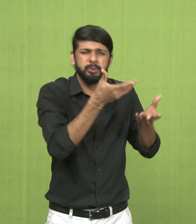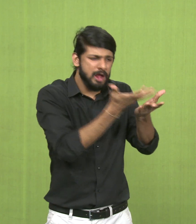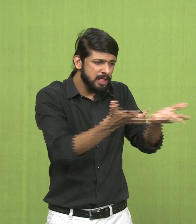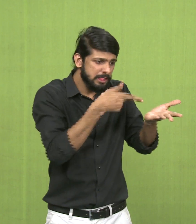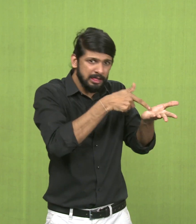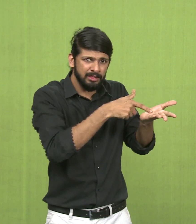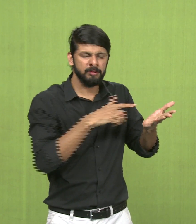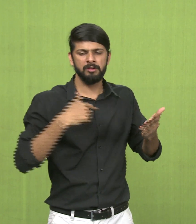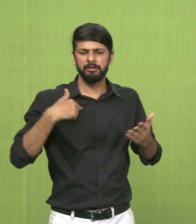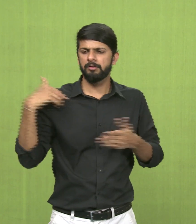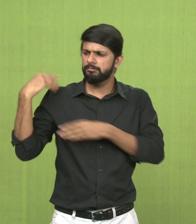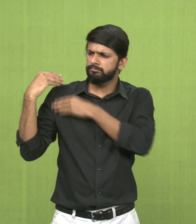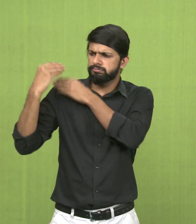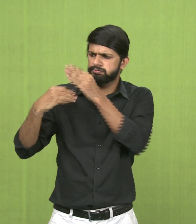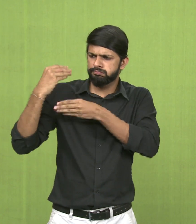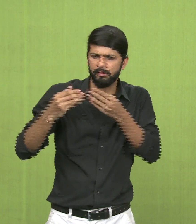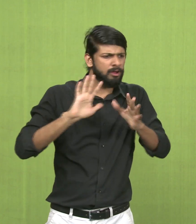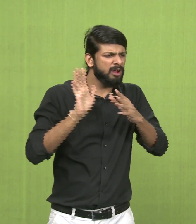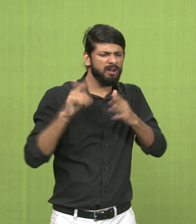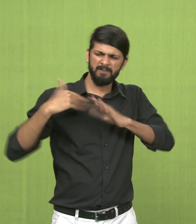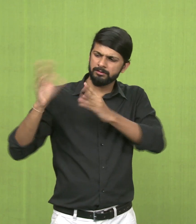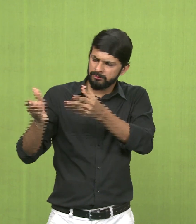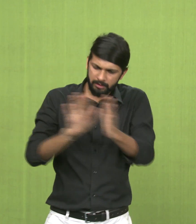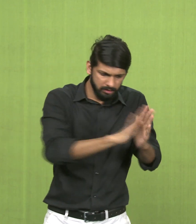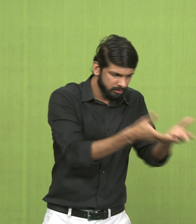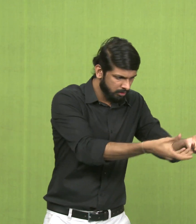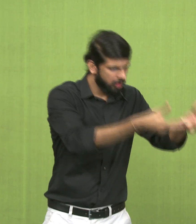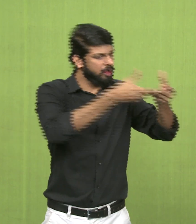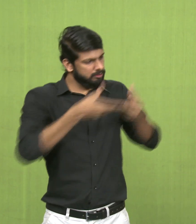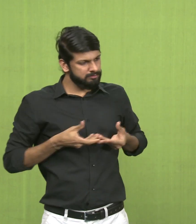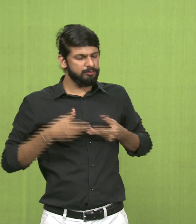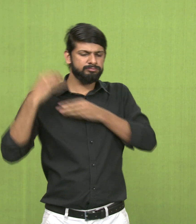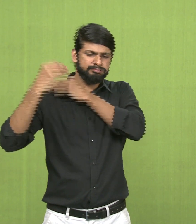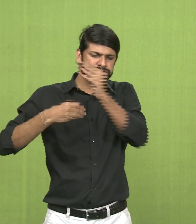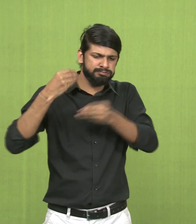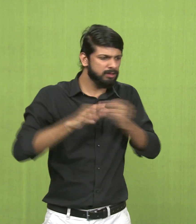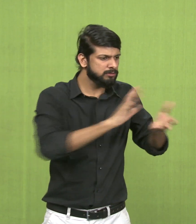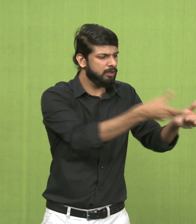pen, precious items. Upon their death, it comes to their children.